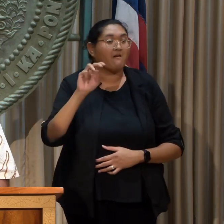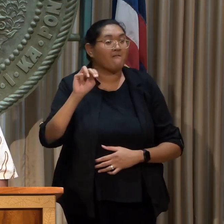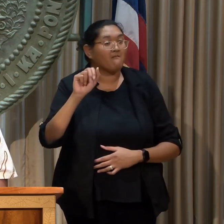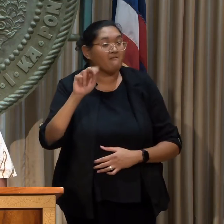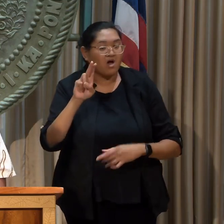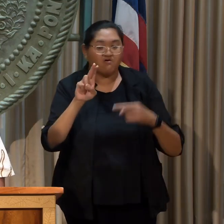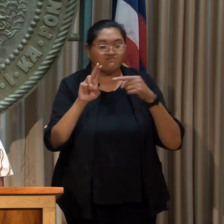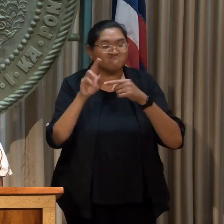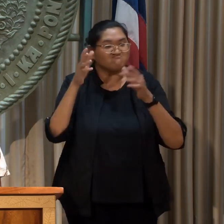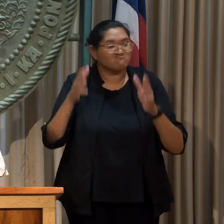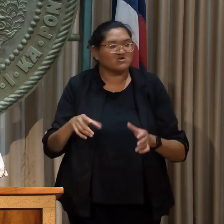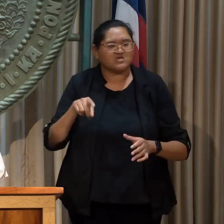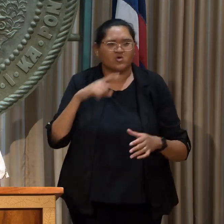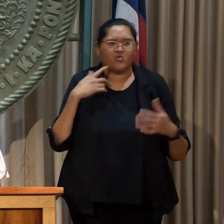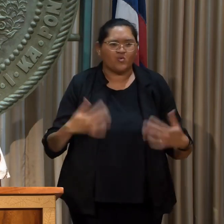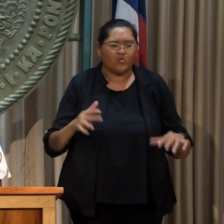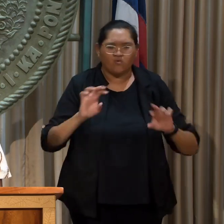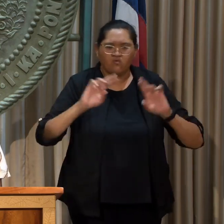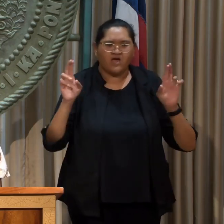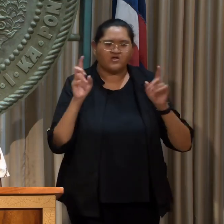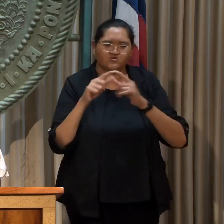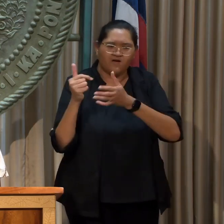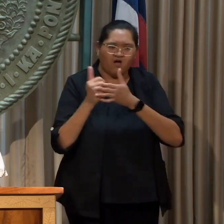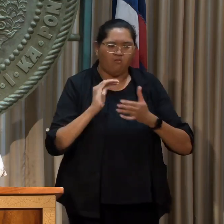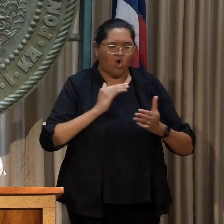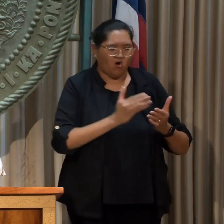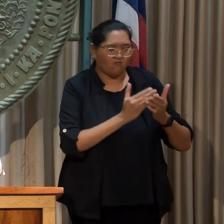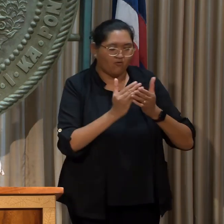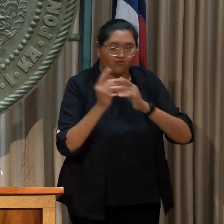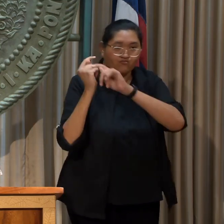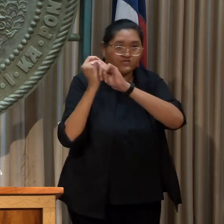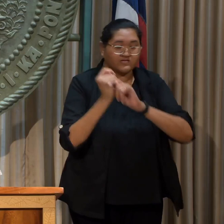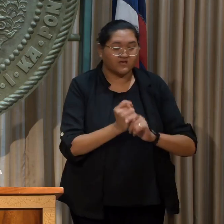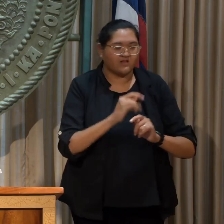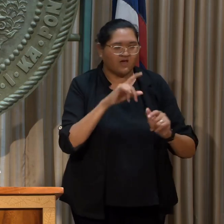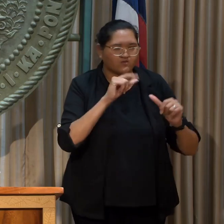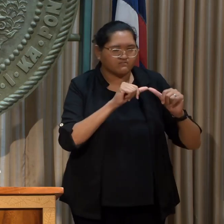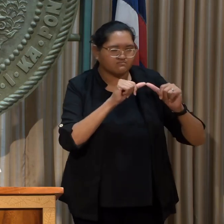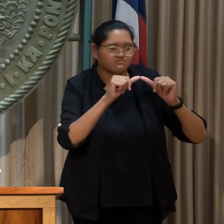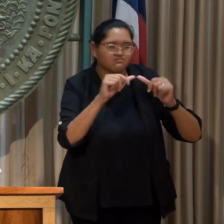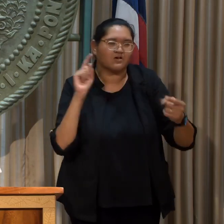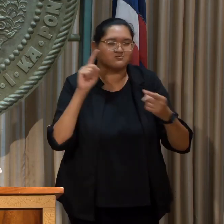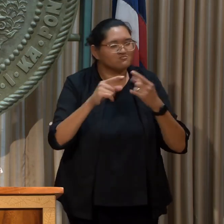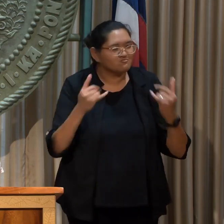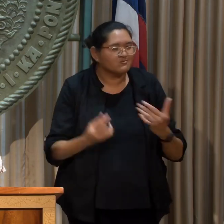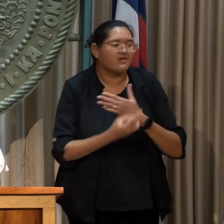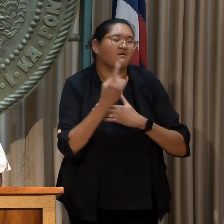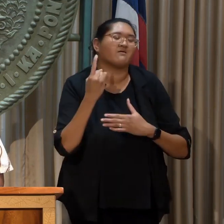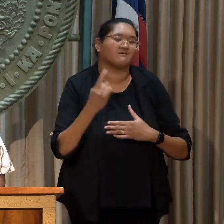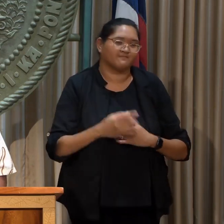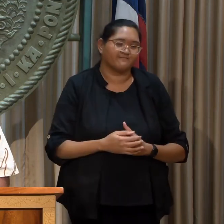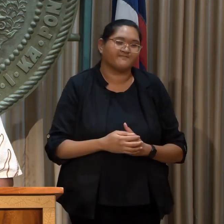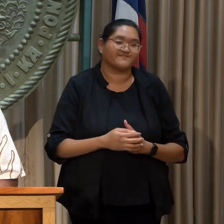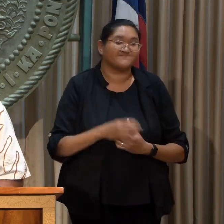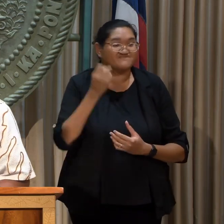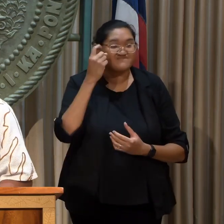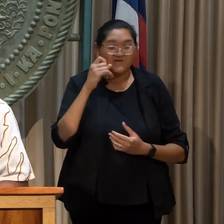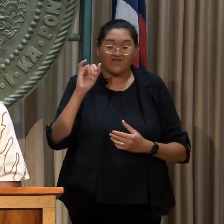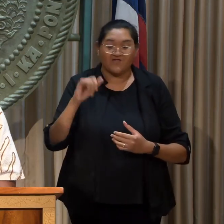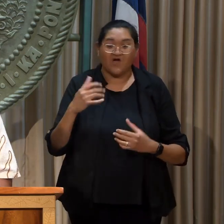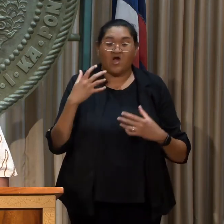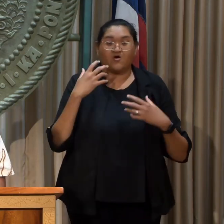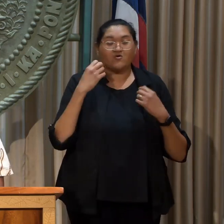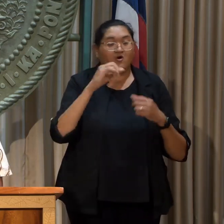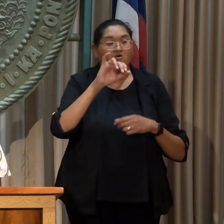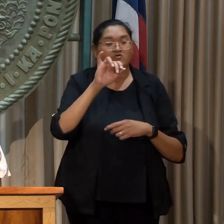who took immense risks to perpetuate our voyaging traditions that endure to this day. Without the courage of George